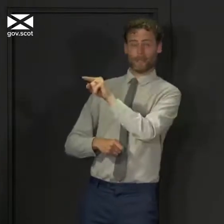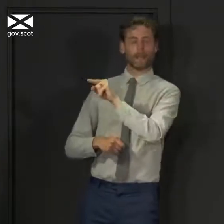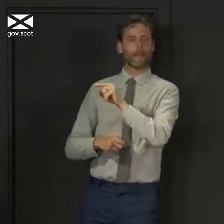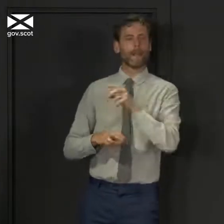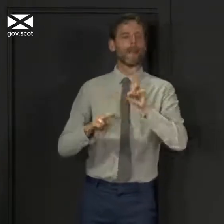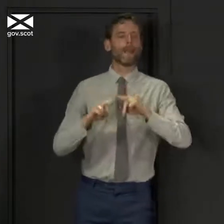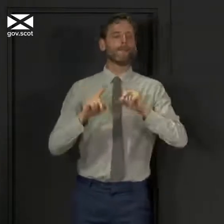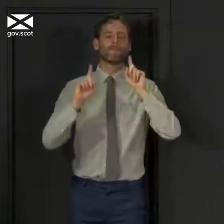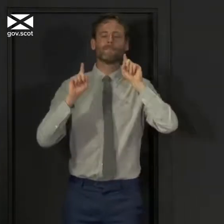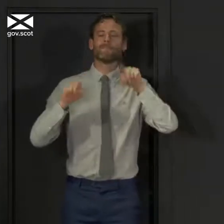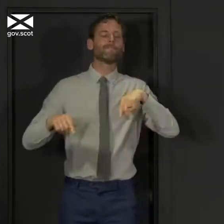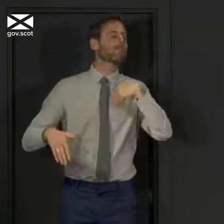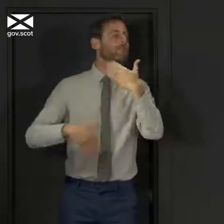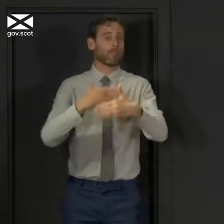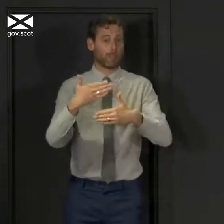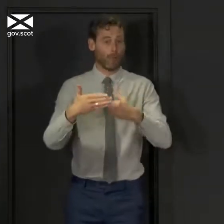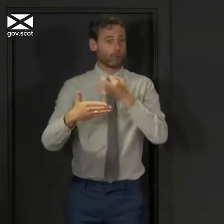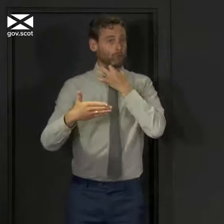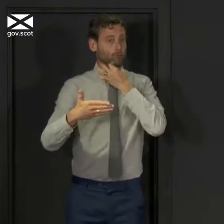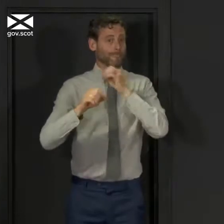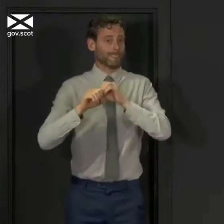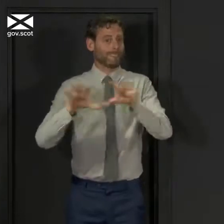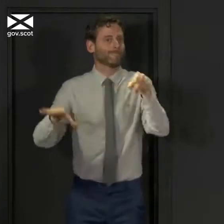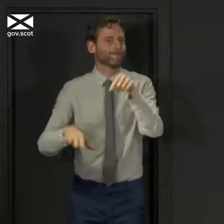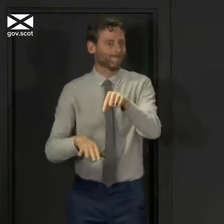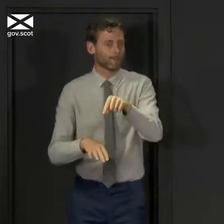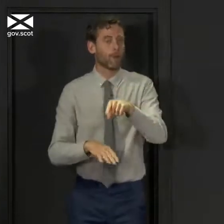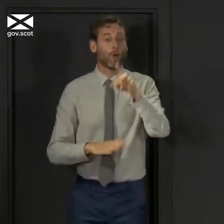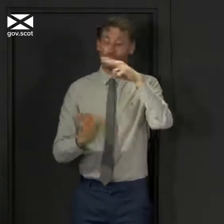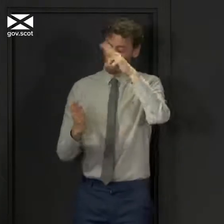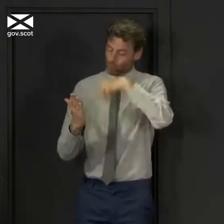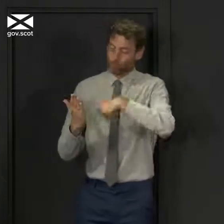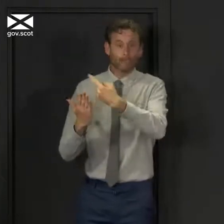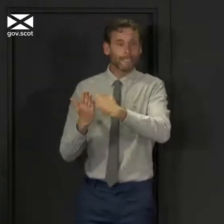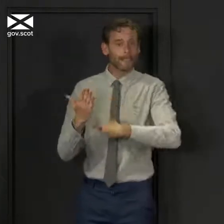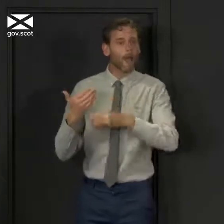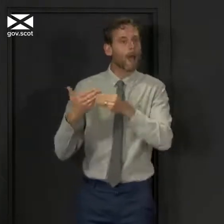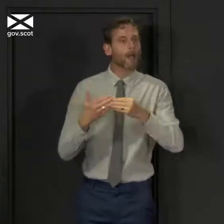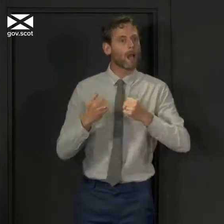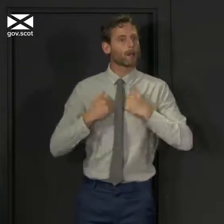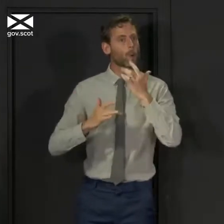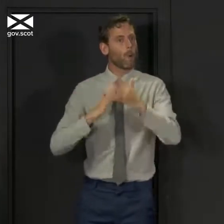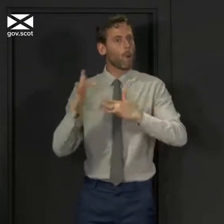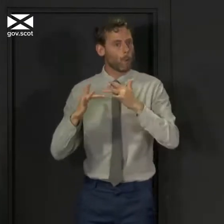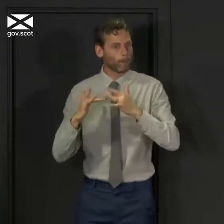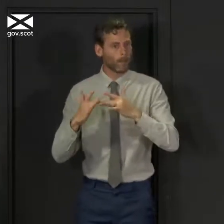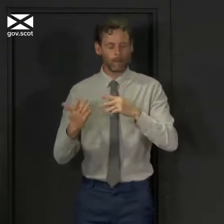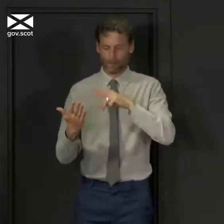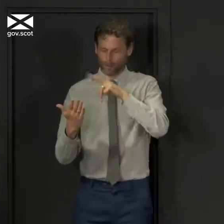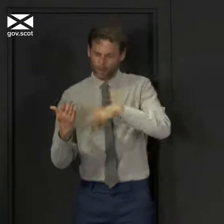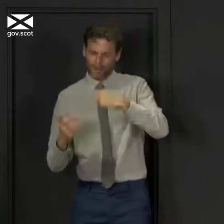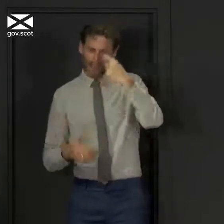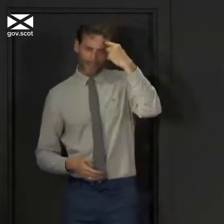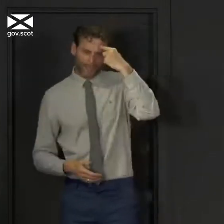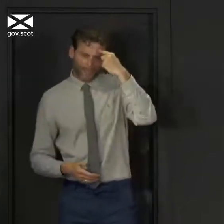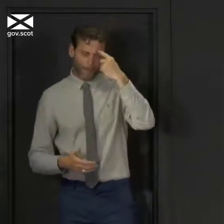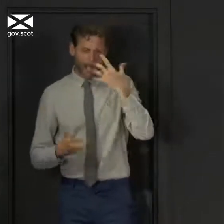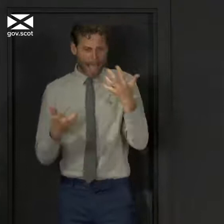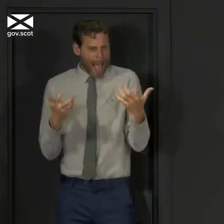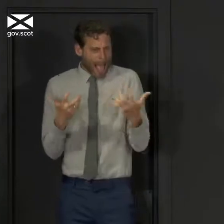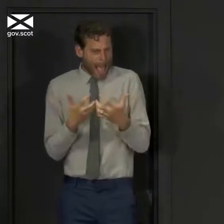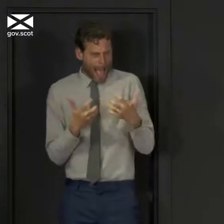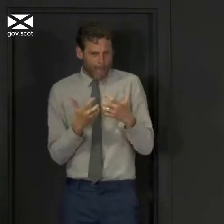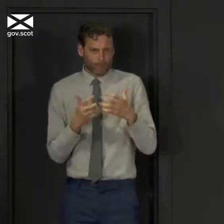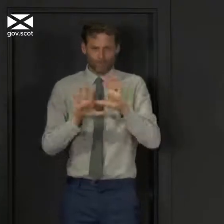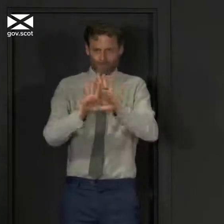run out of control again. So please read the guidance on the website and pay close attention to the parameters of what